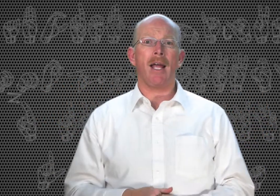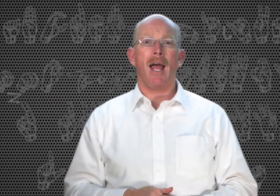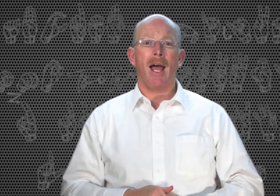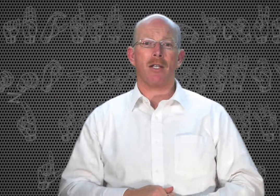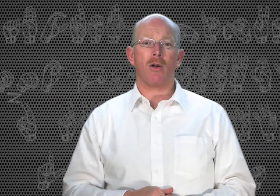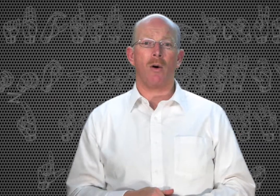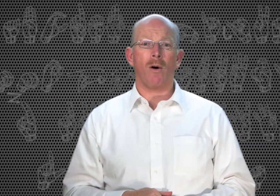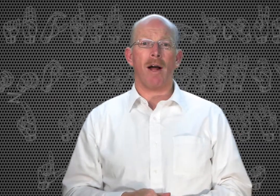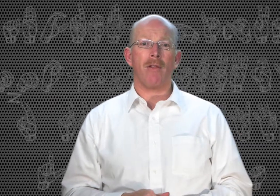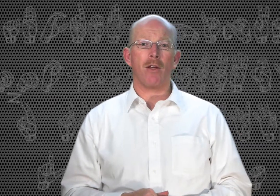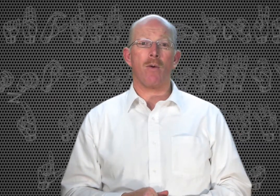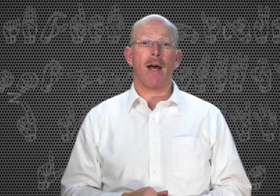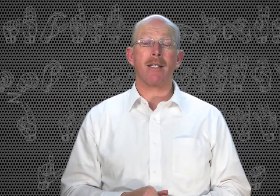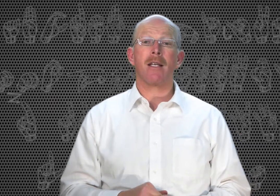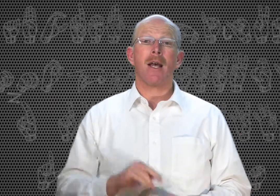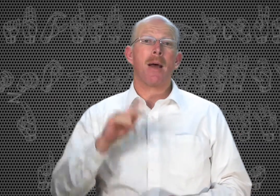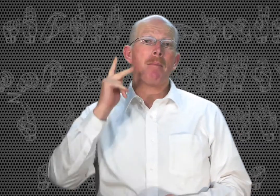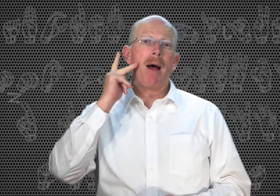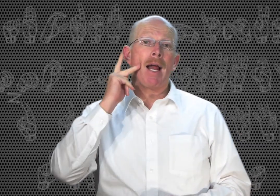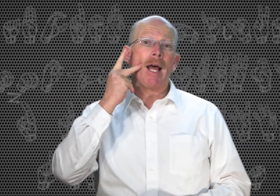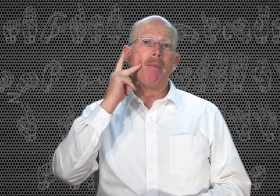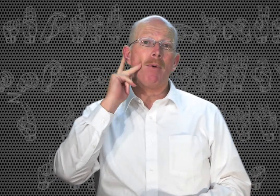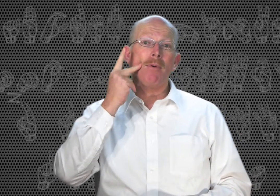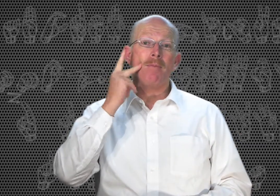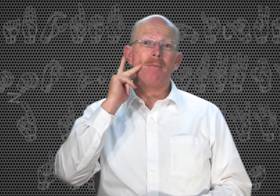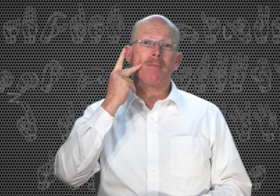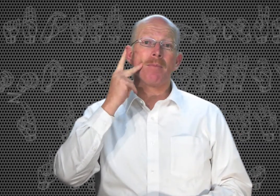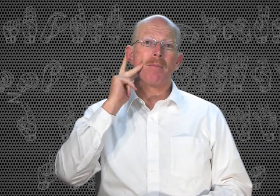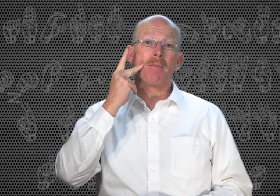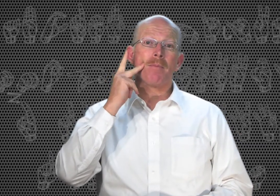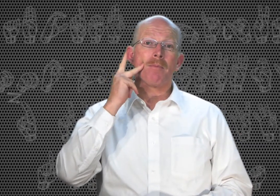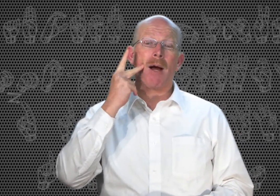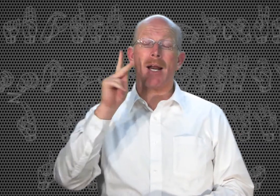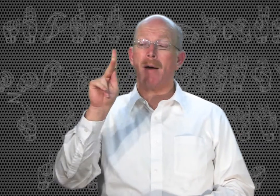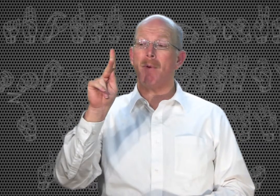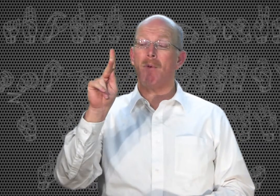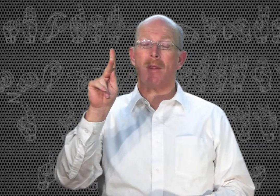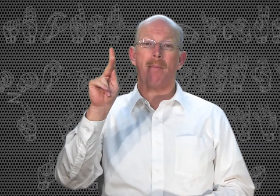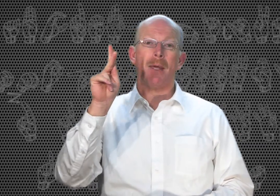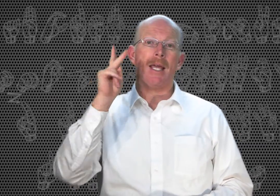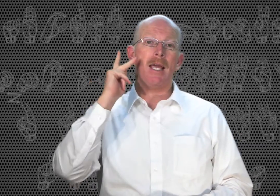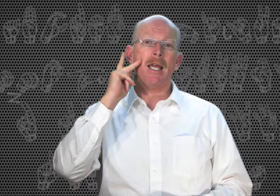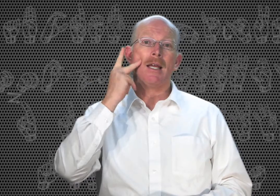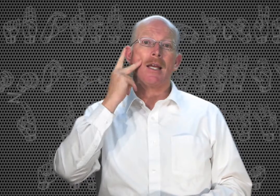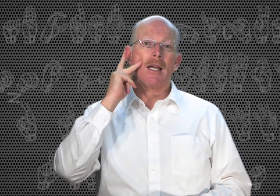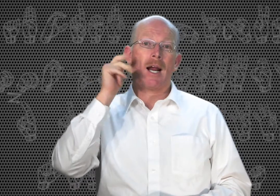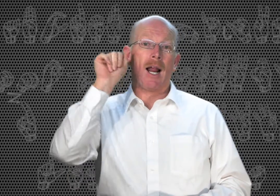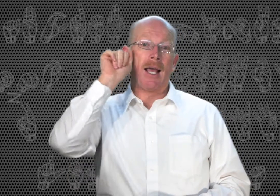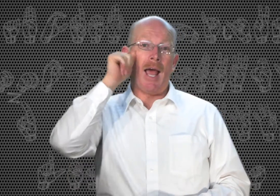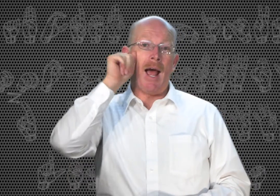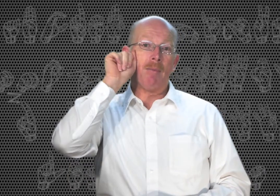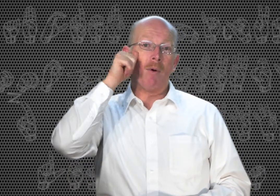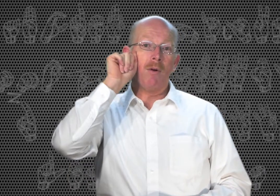as you go around the U.S. Pineapple. Pineapple with a P. Kind of like apple.